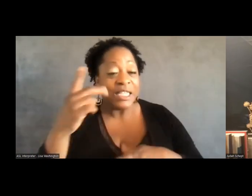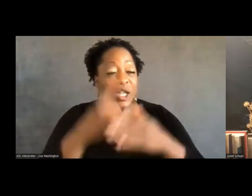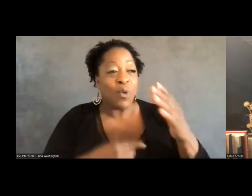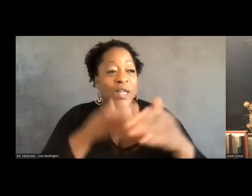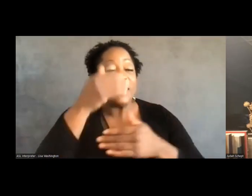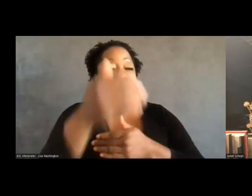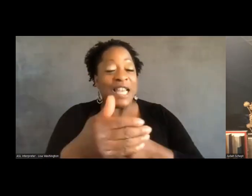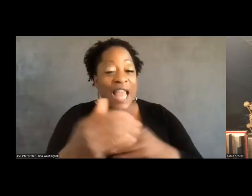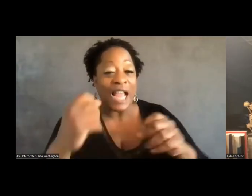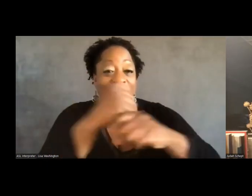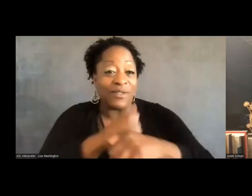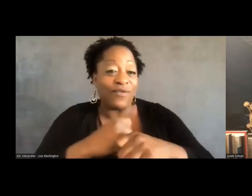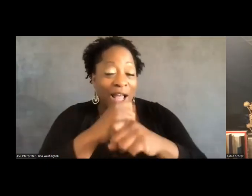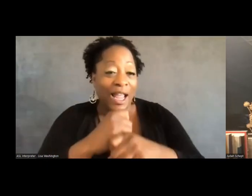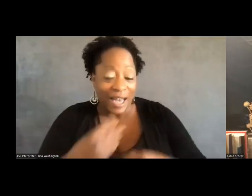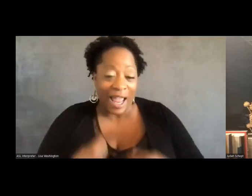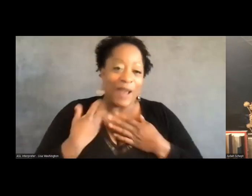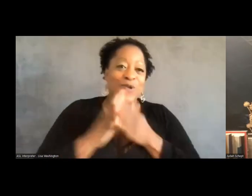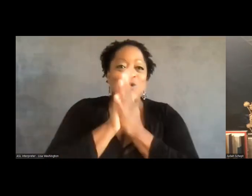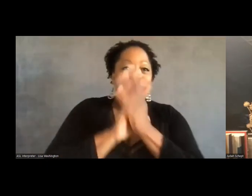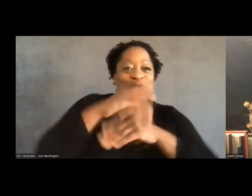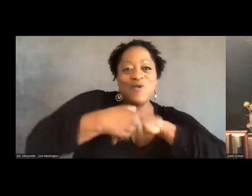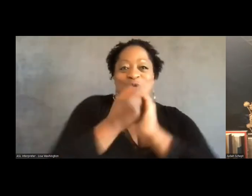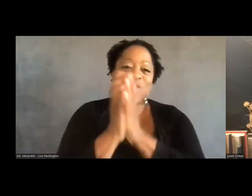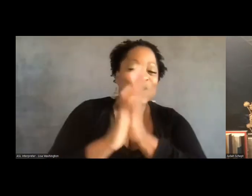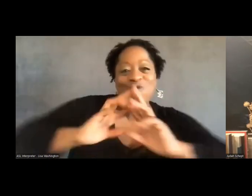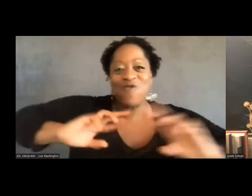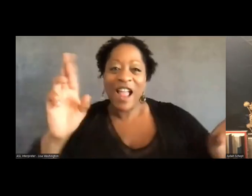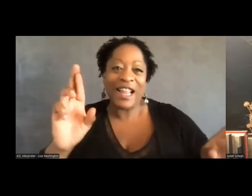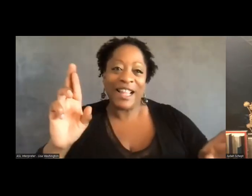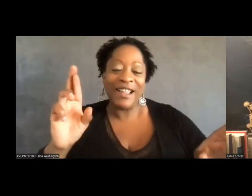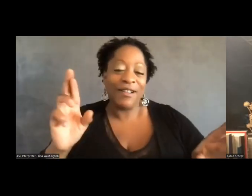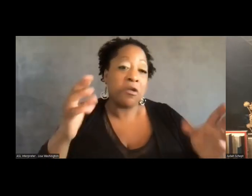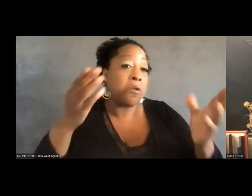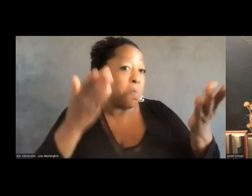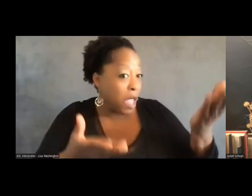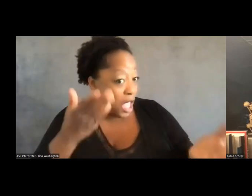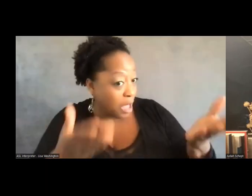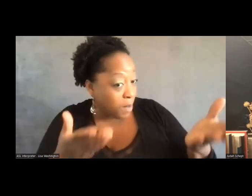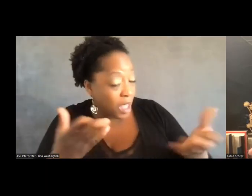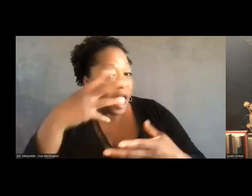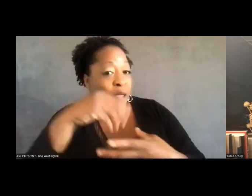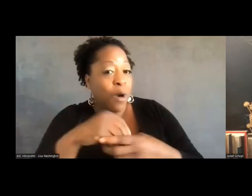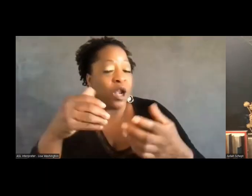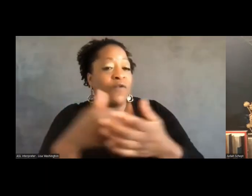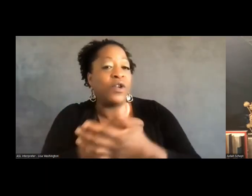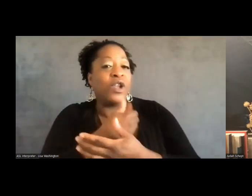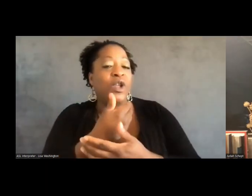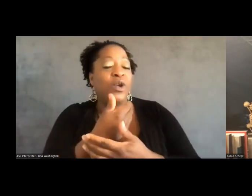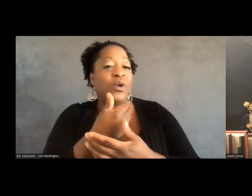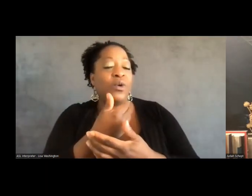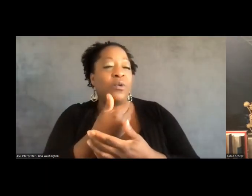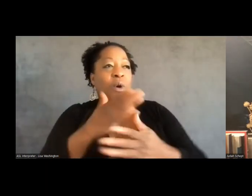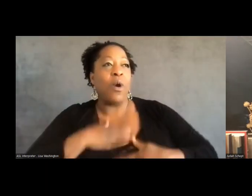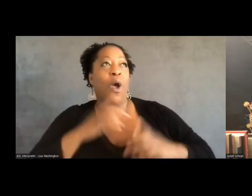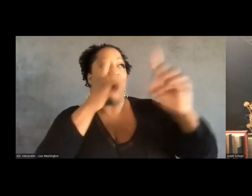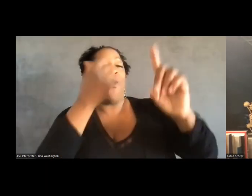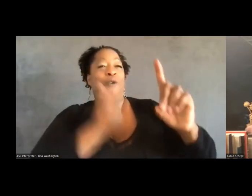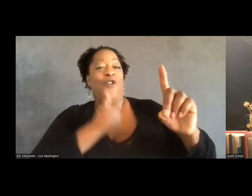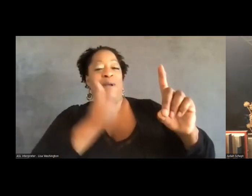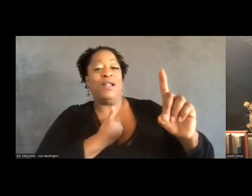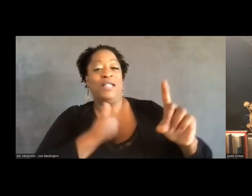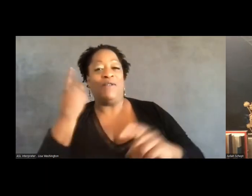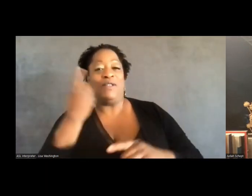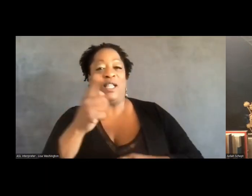next fight as, um, as part of like a newfound mission for themselves as well, right? So